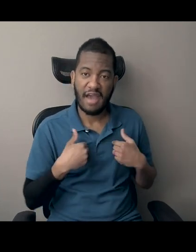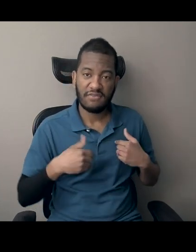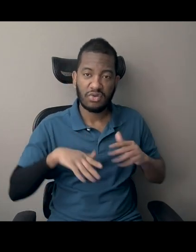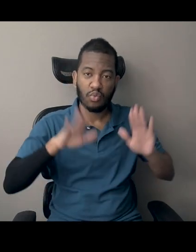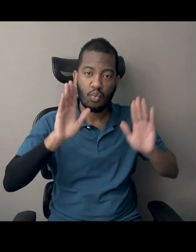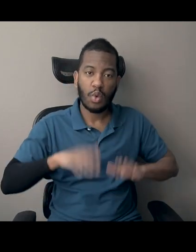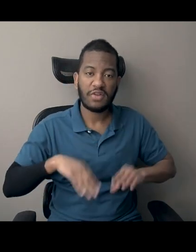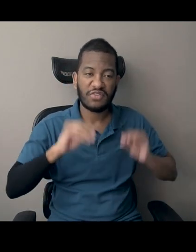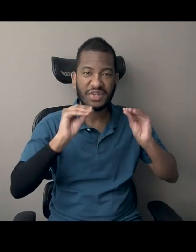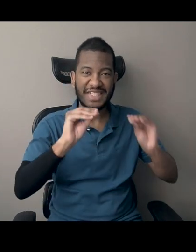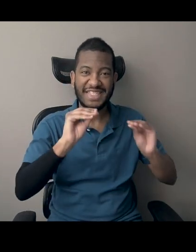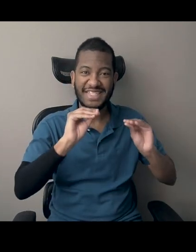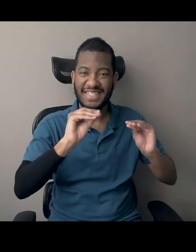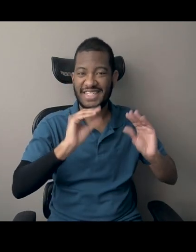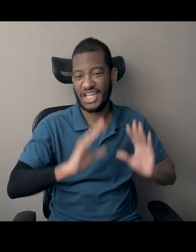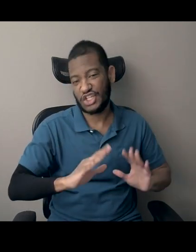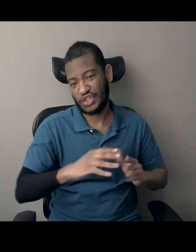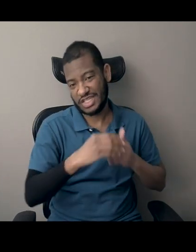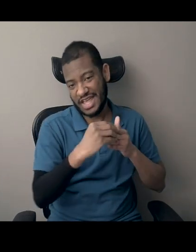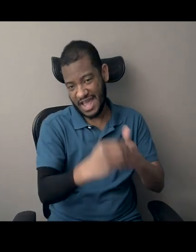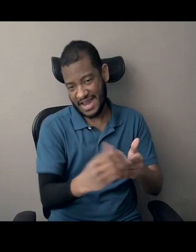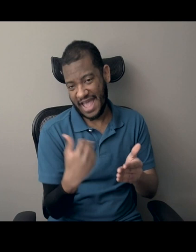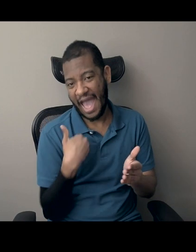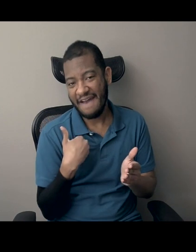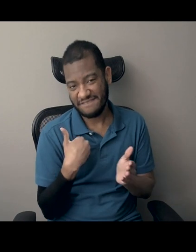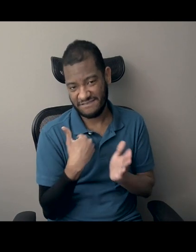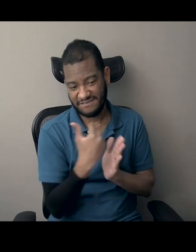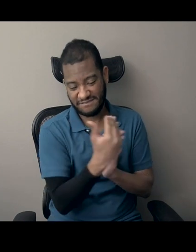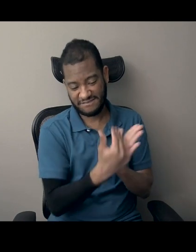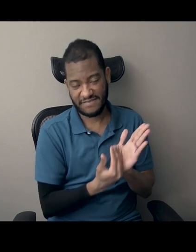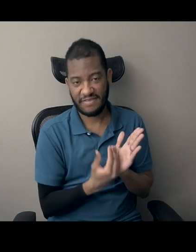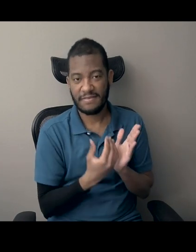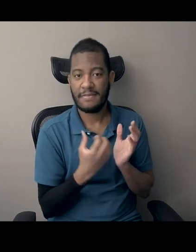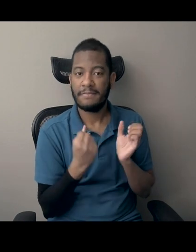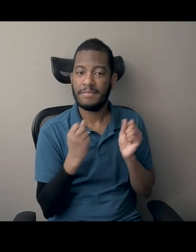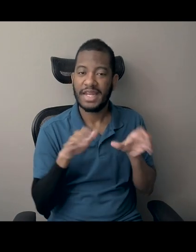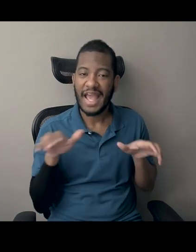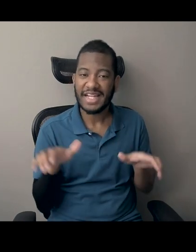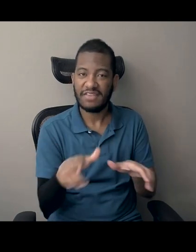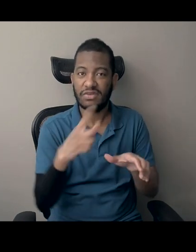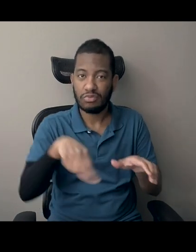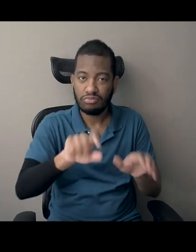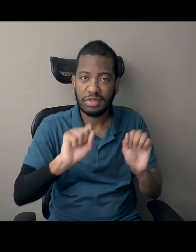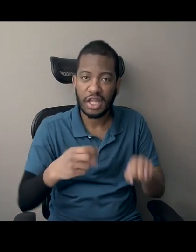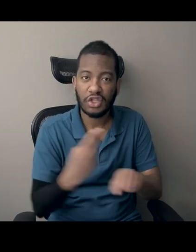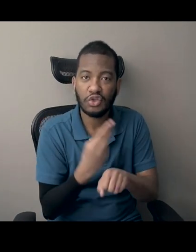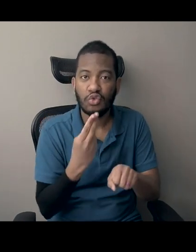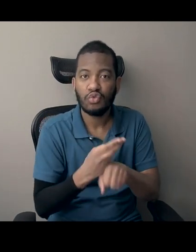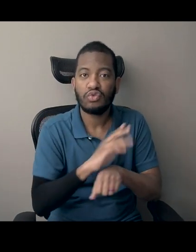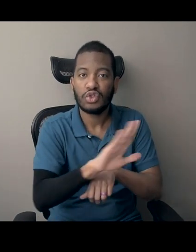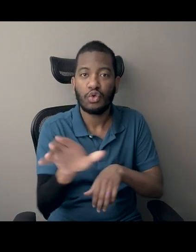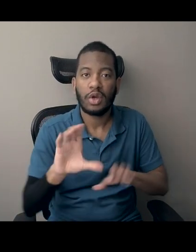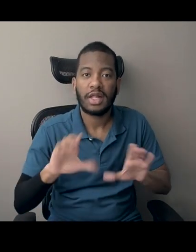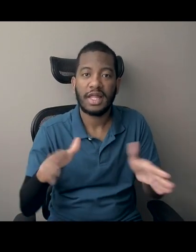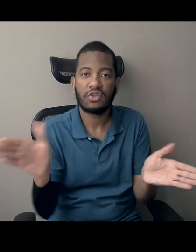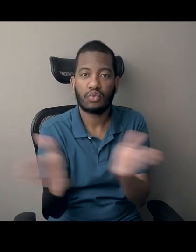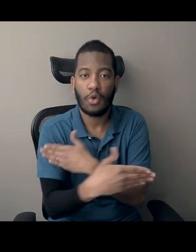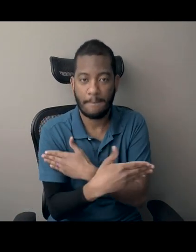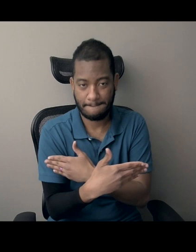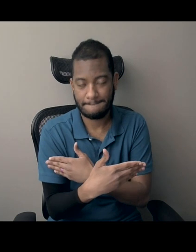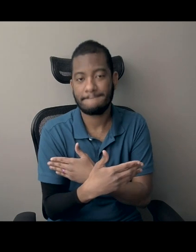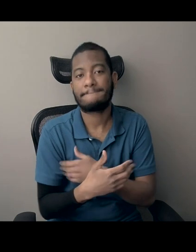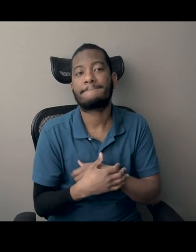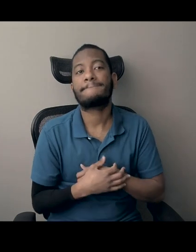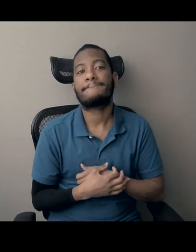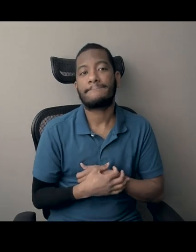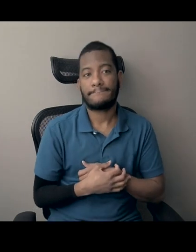well. And it has a lot of activities in the guide that, uh, you could do, you could use in your classroom to bring, uh, you